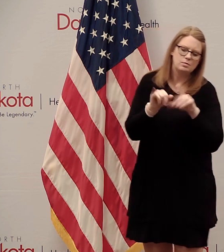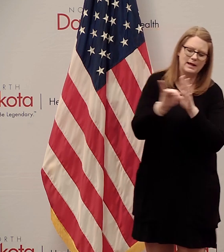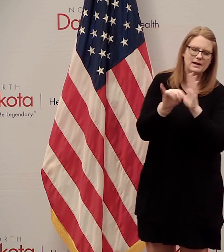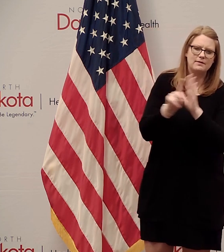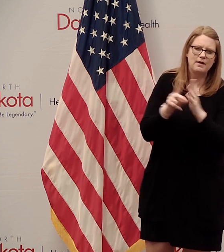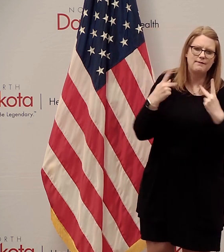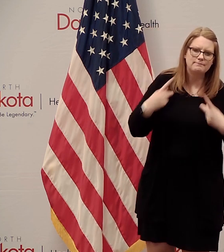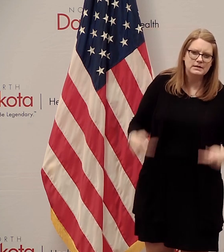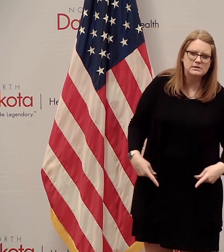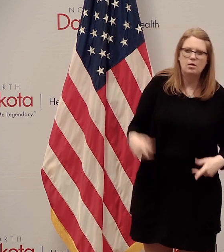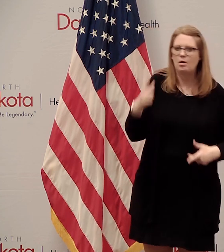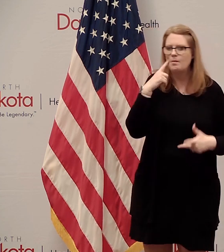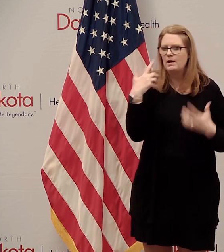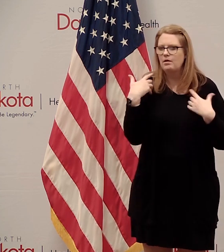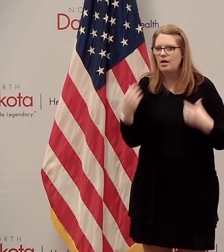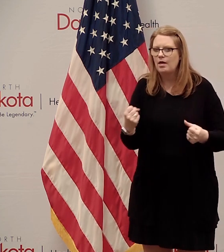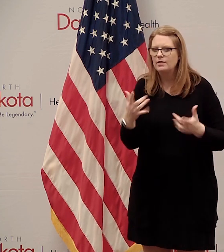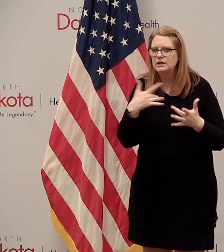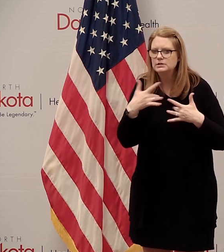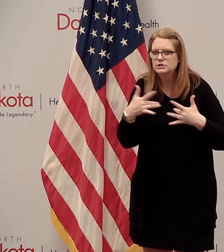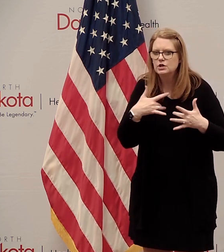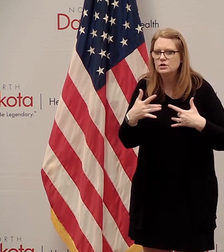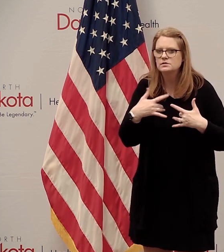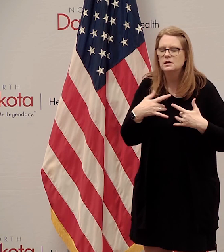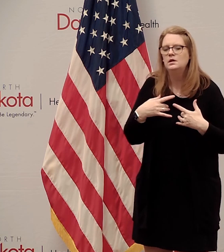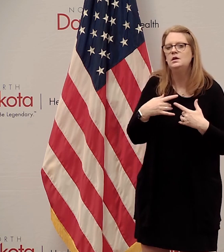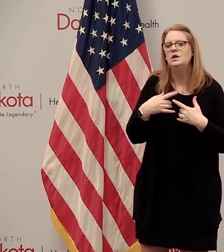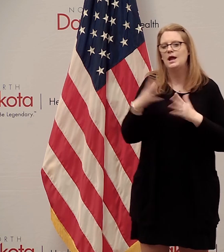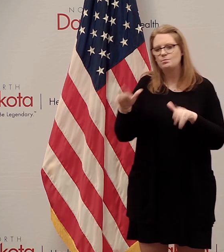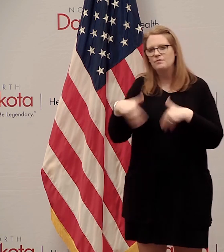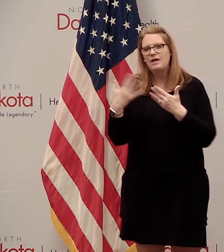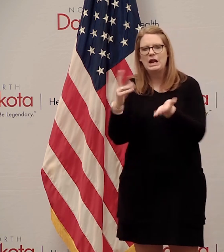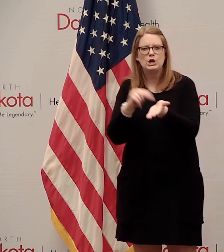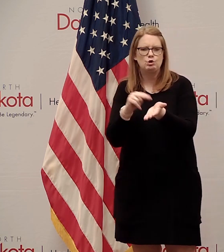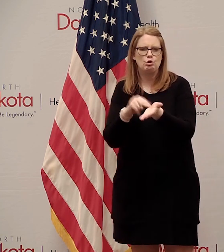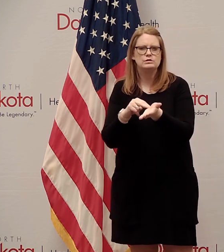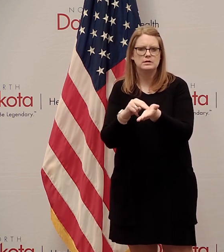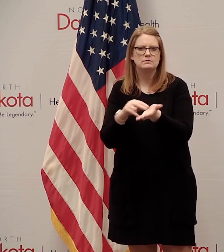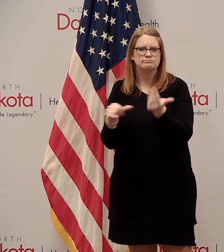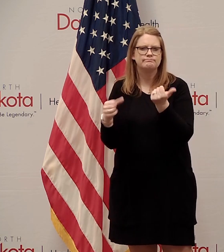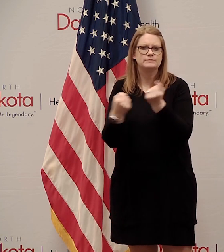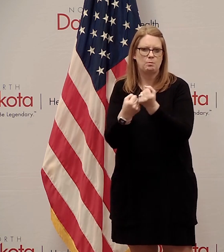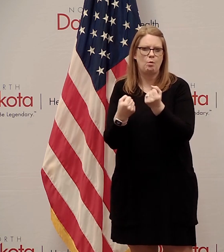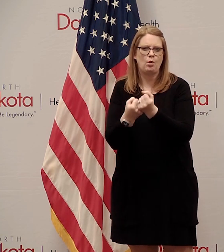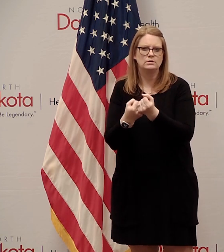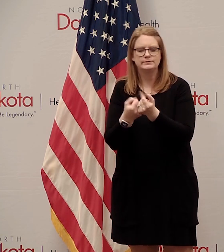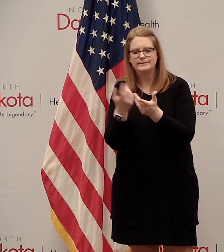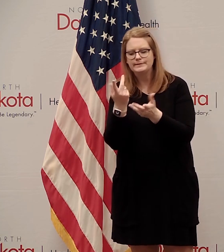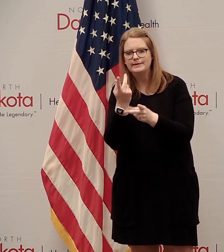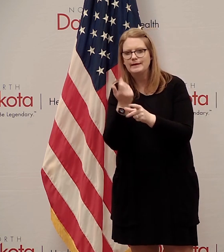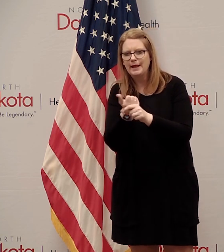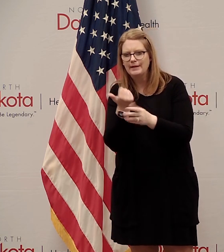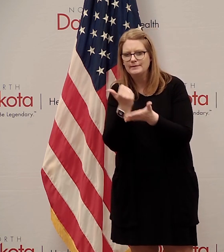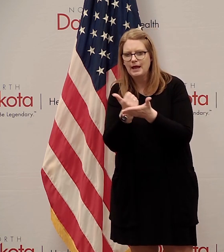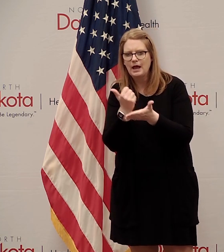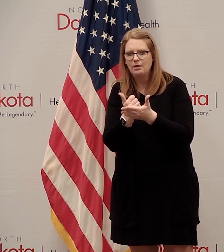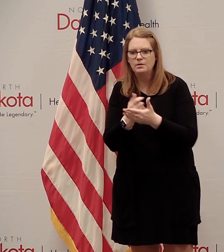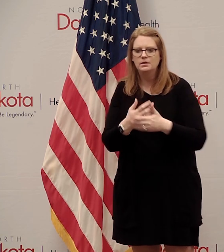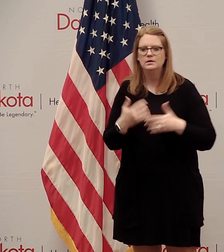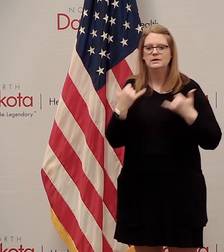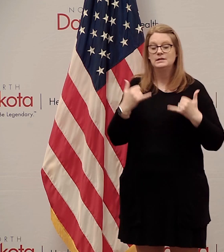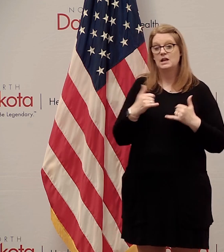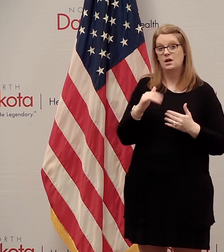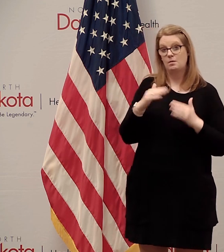and have provided nursing supports to manage and monitor COVID symptoms. To date, we have sheltered more than